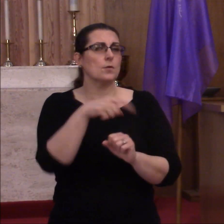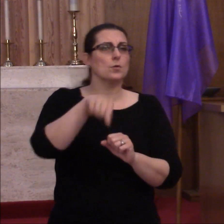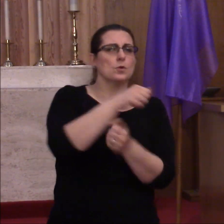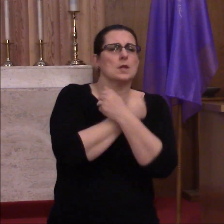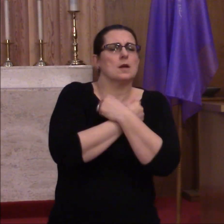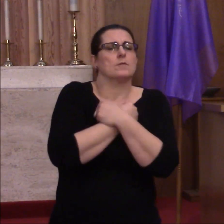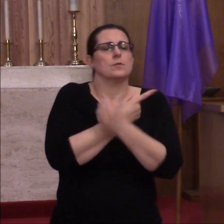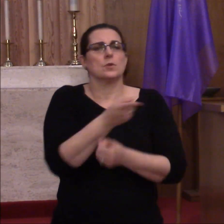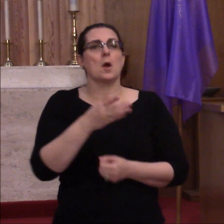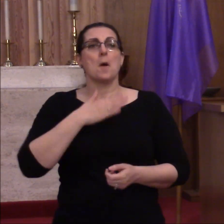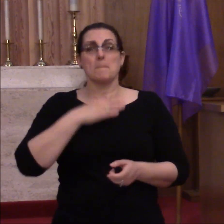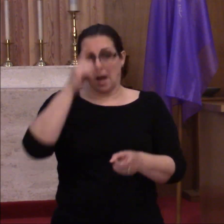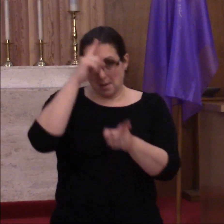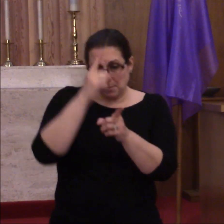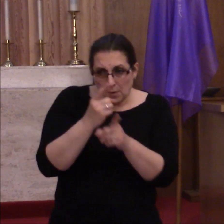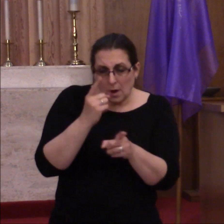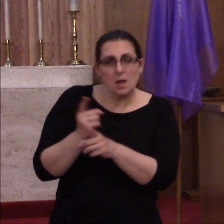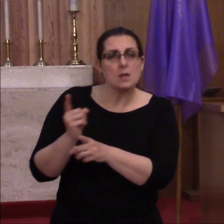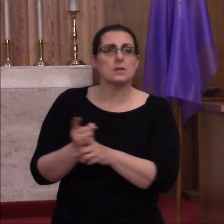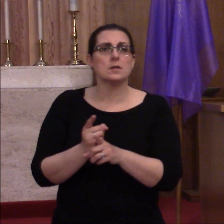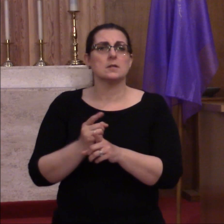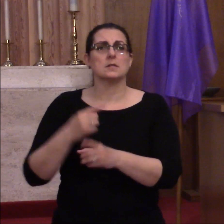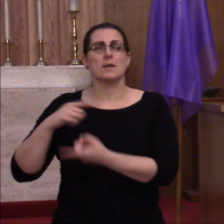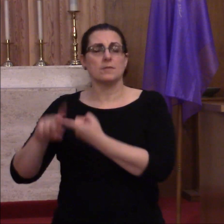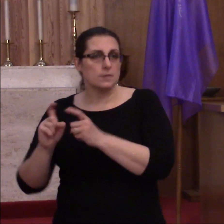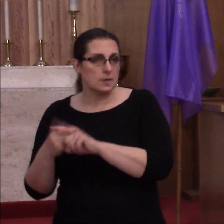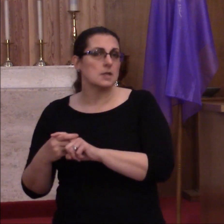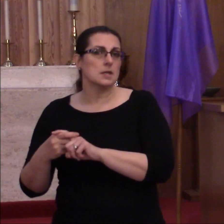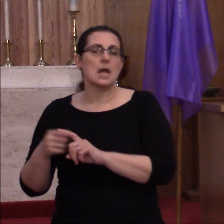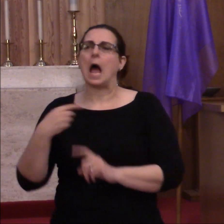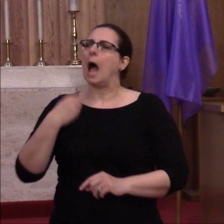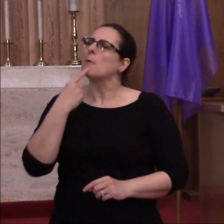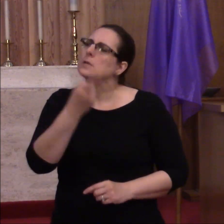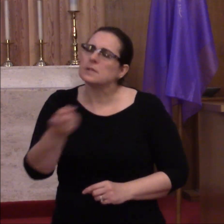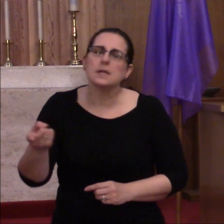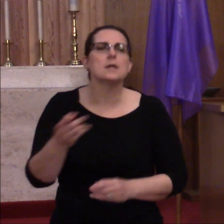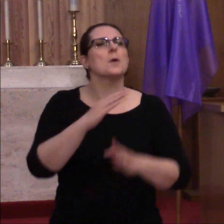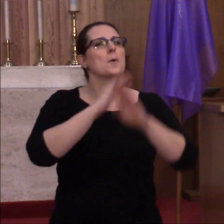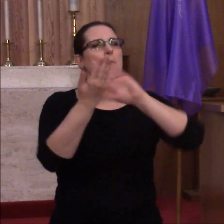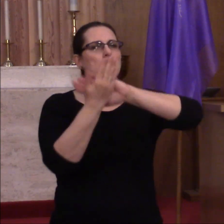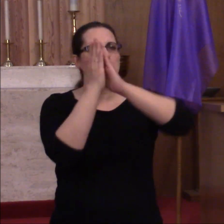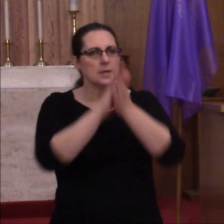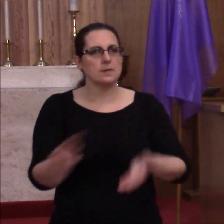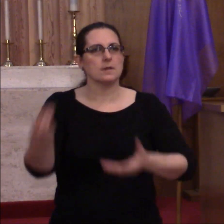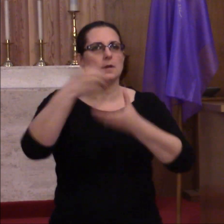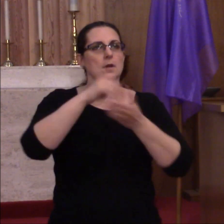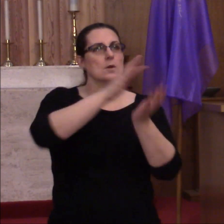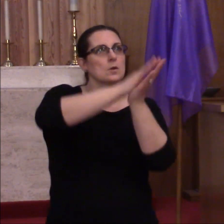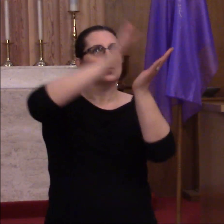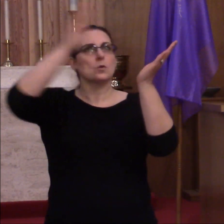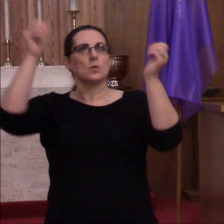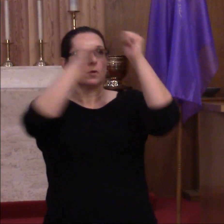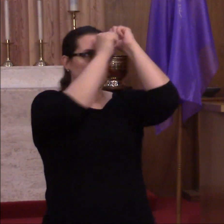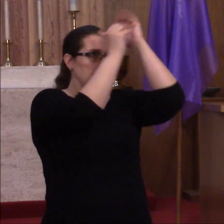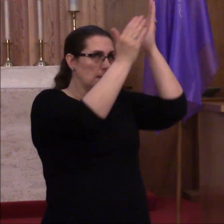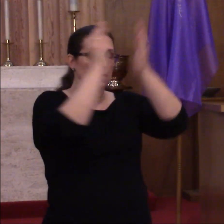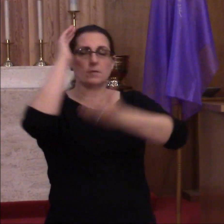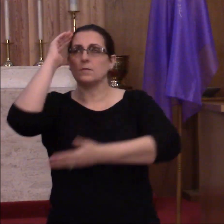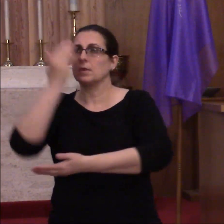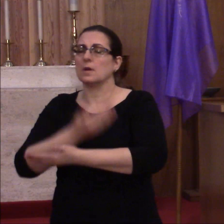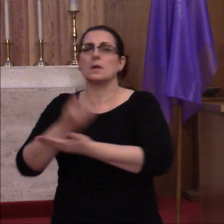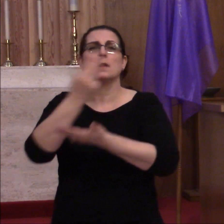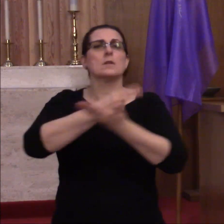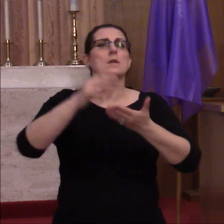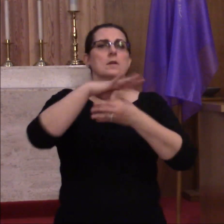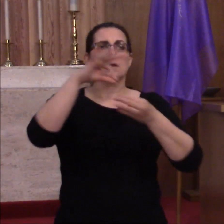For my brothers and companions' sake I will say, peace be within you. Glory be to the Father, and to the Son, and to the Holy